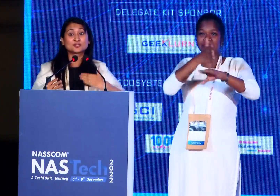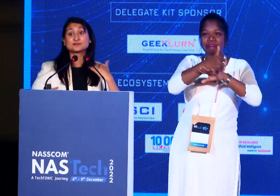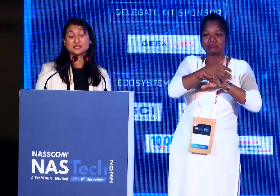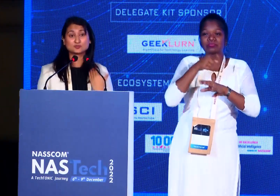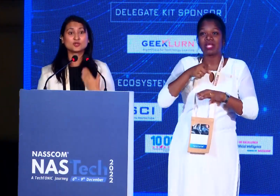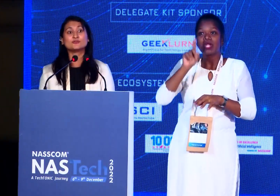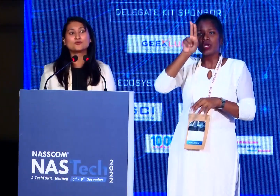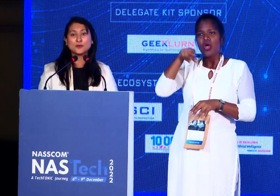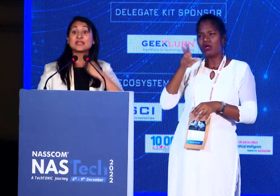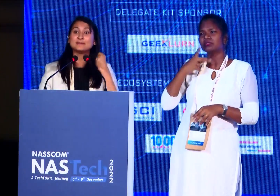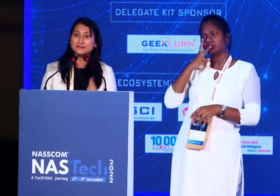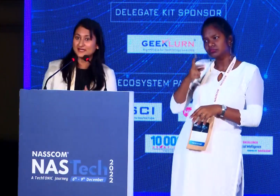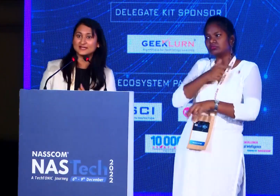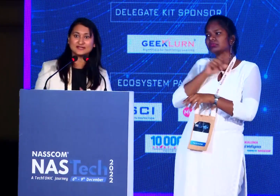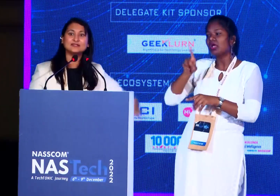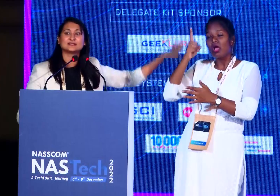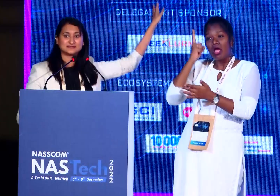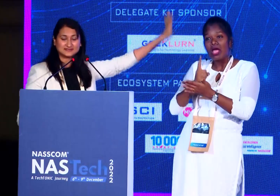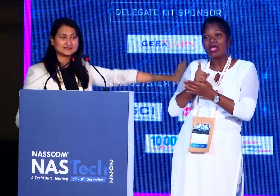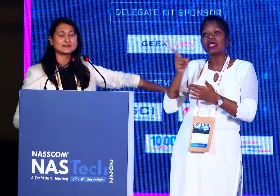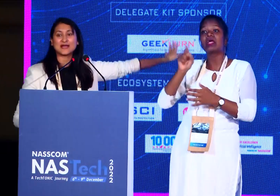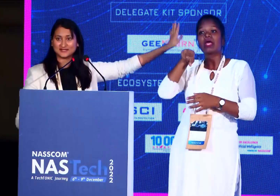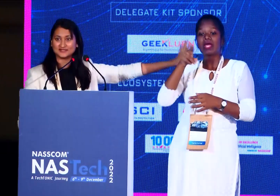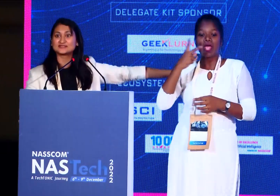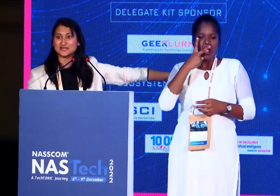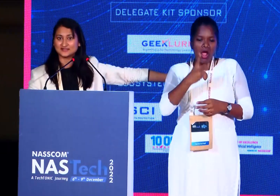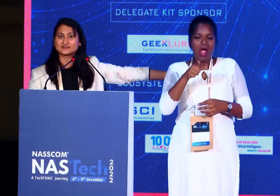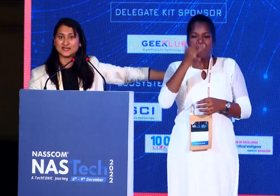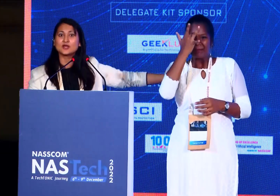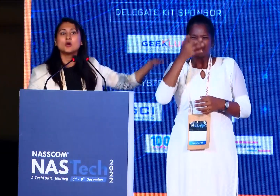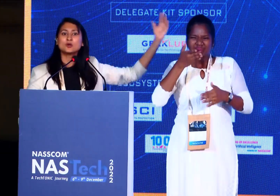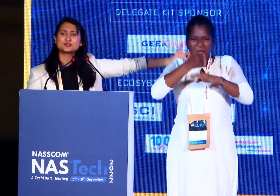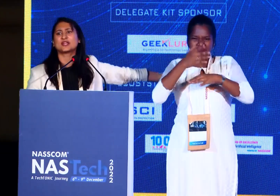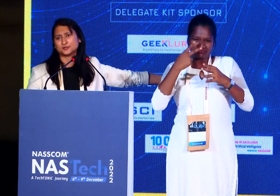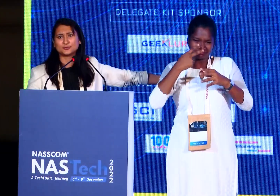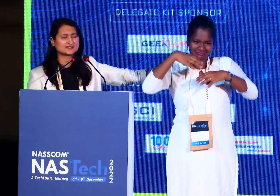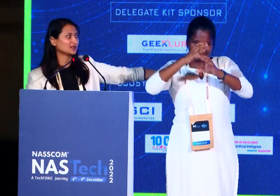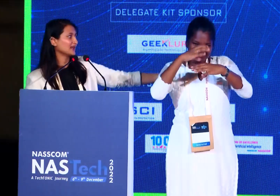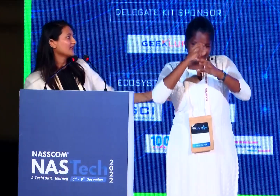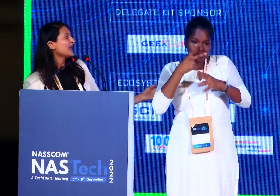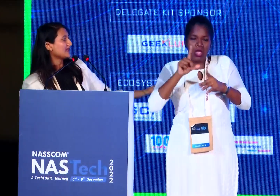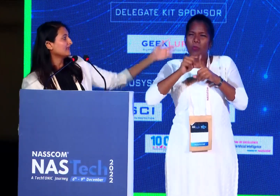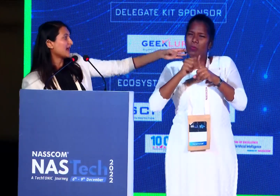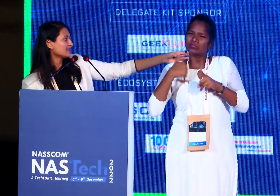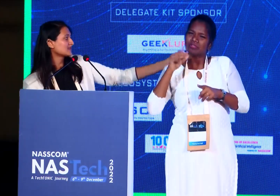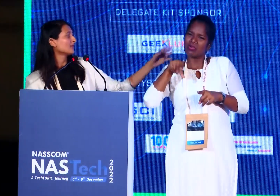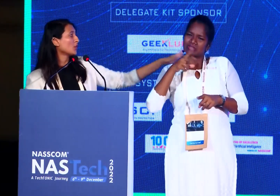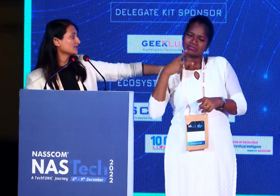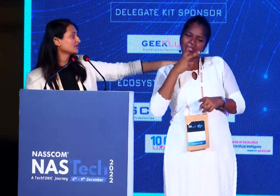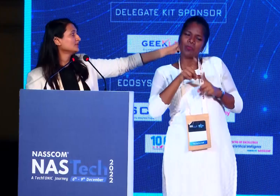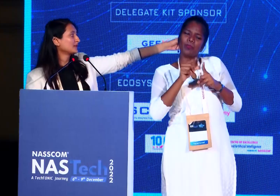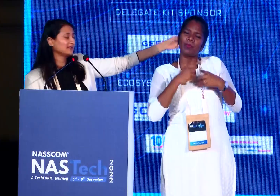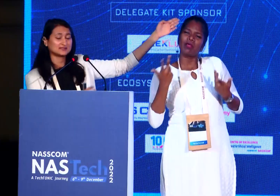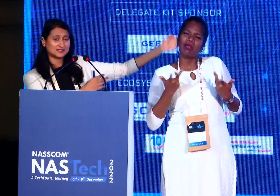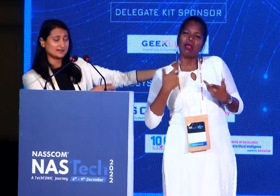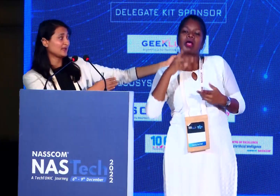now the doctor is much more informed immediately that this is the bacterial status there. What should I do based on that? And last, we